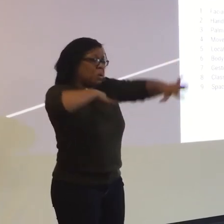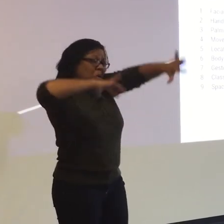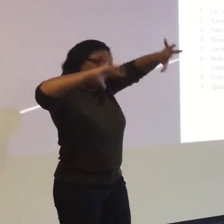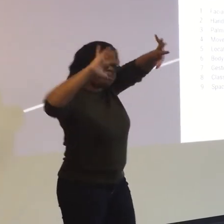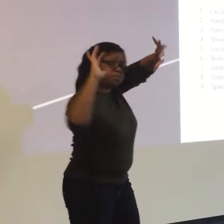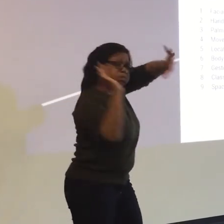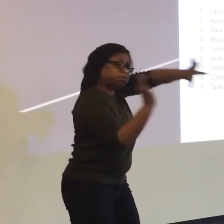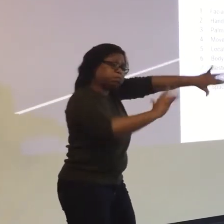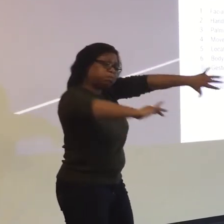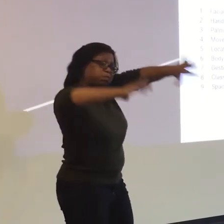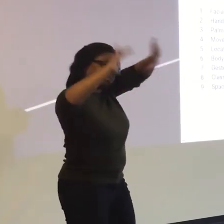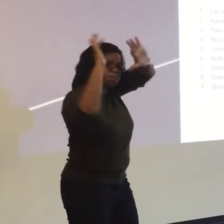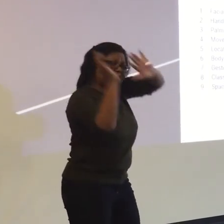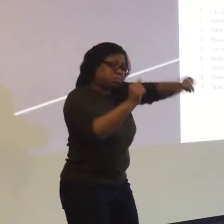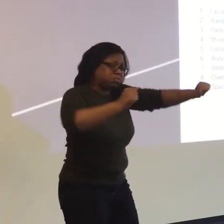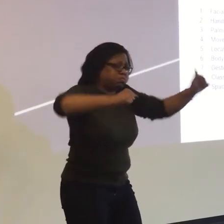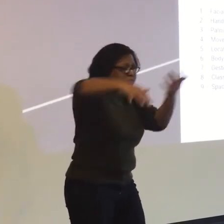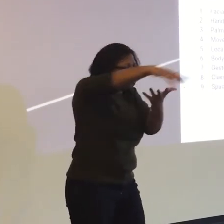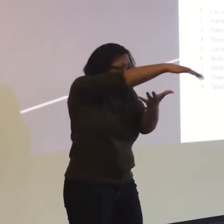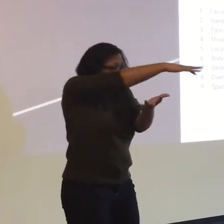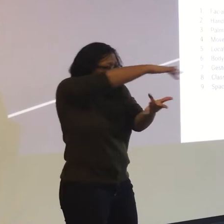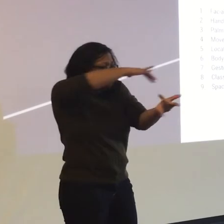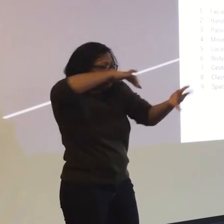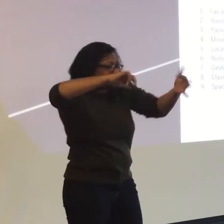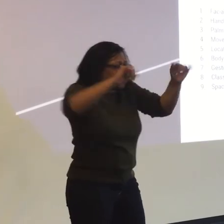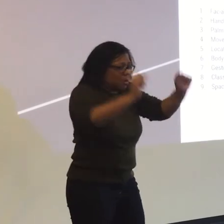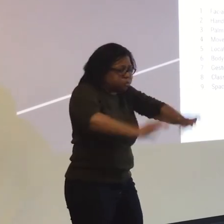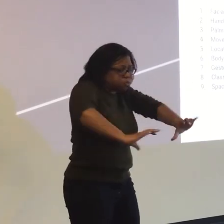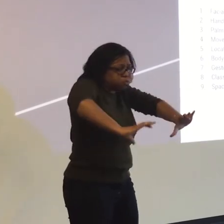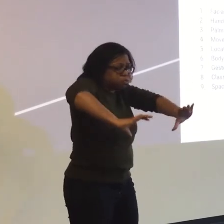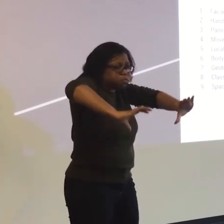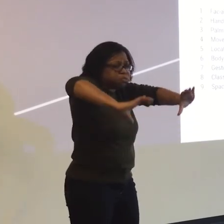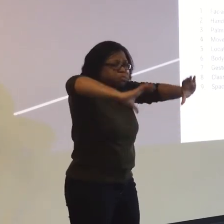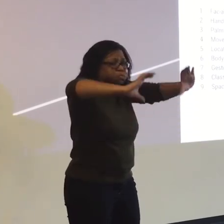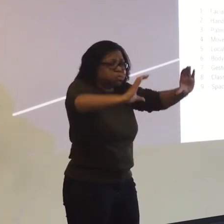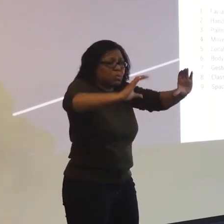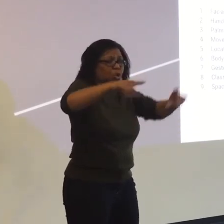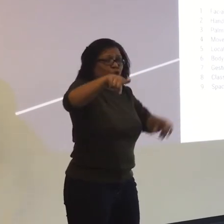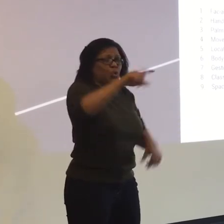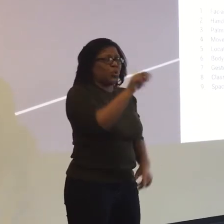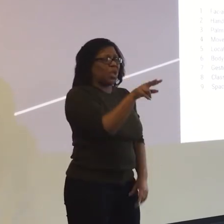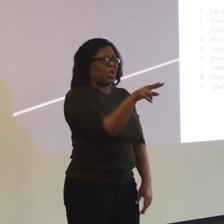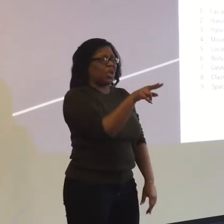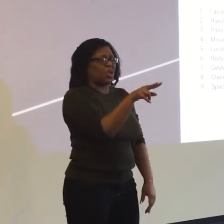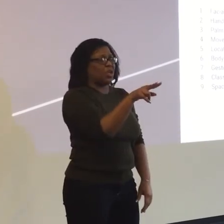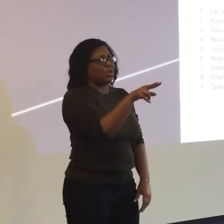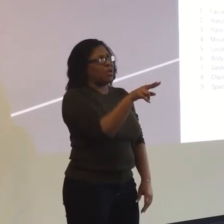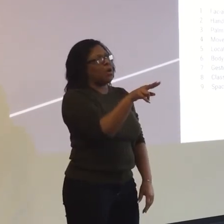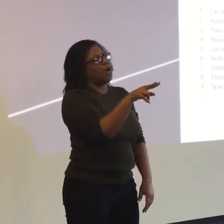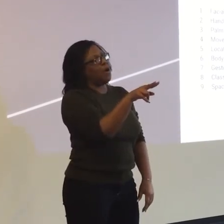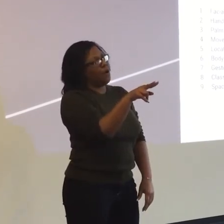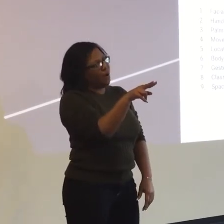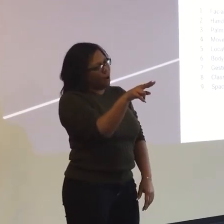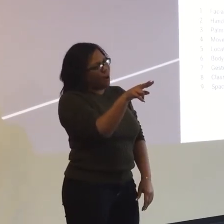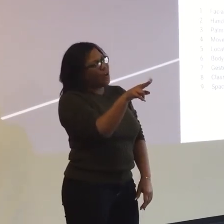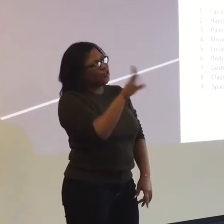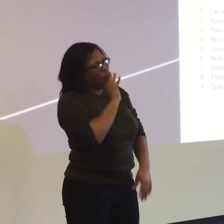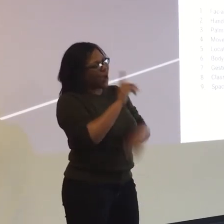Yesterday it was really snowing. And this is the classifiers that you would use to see how